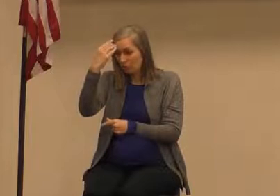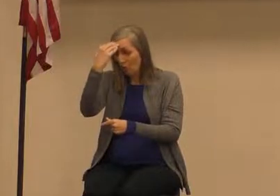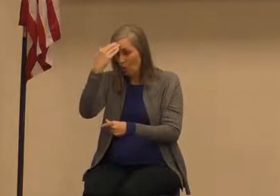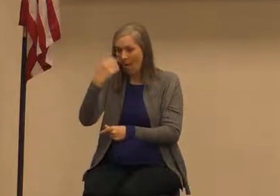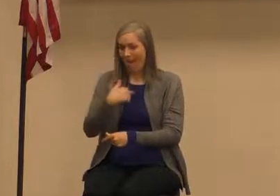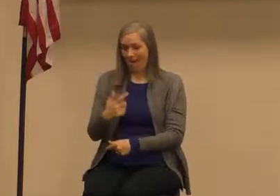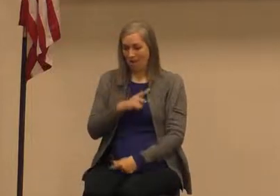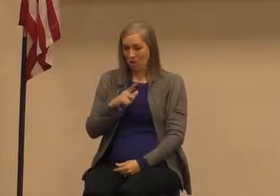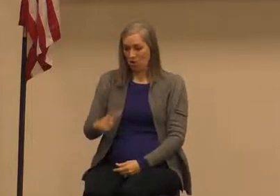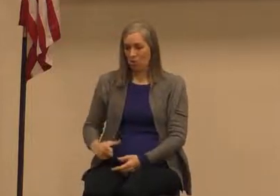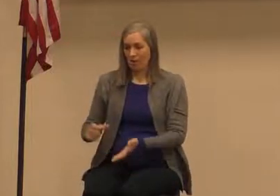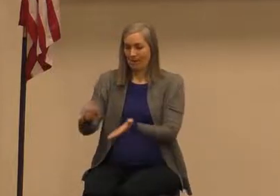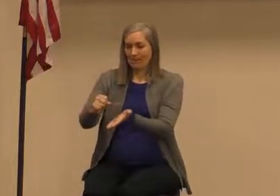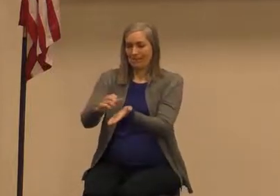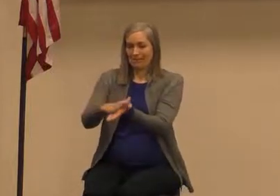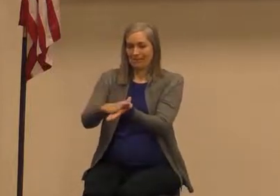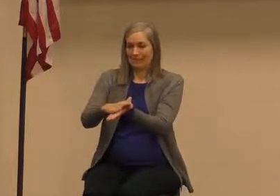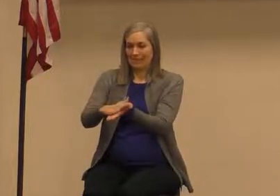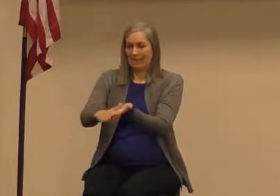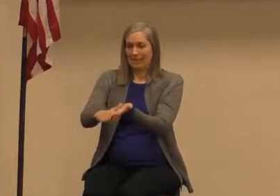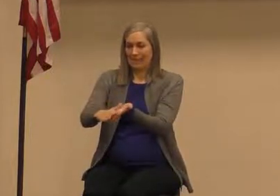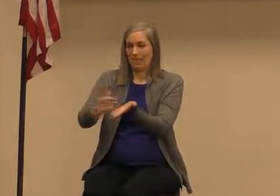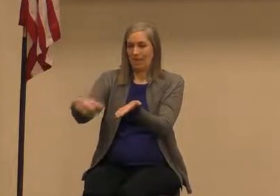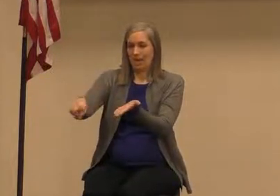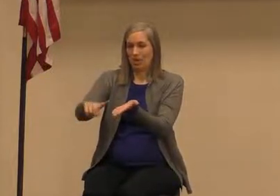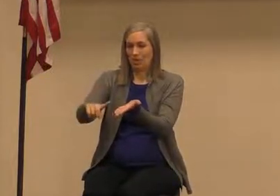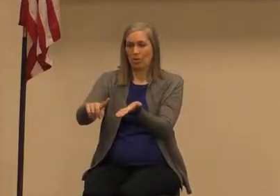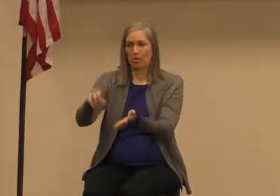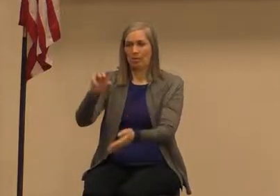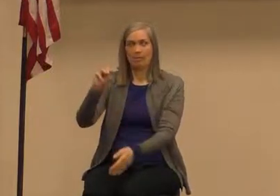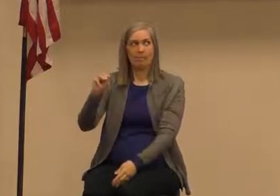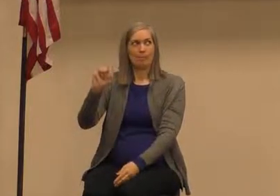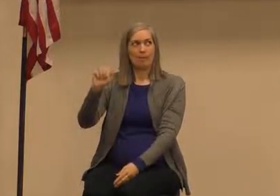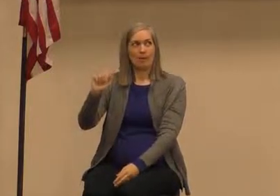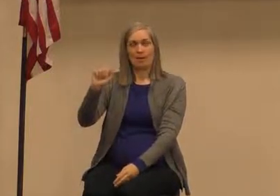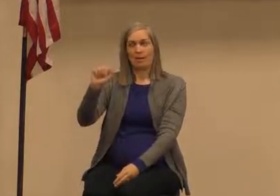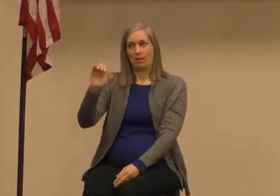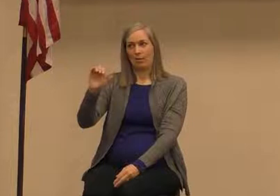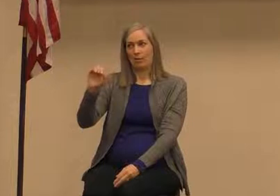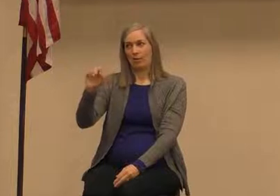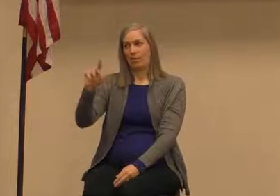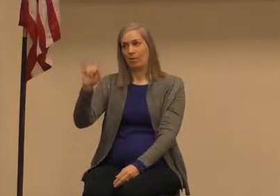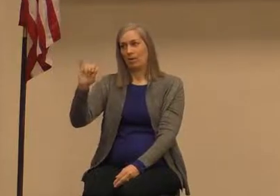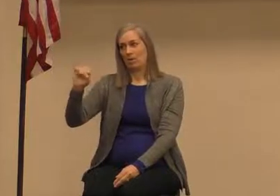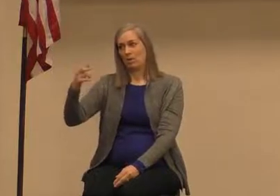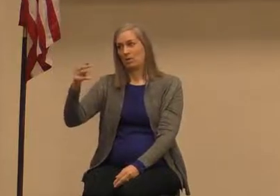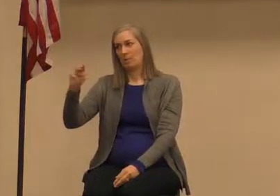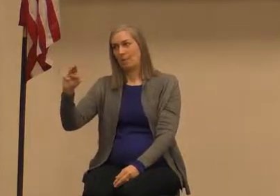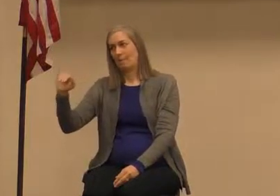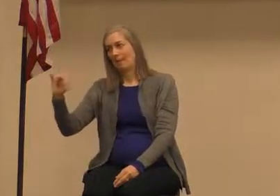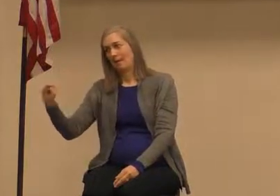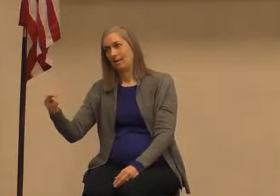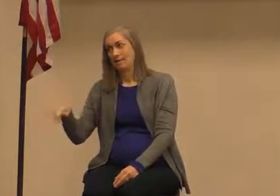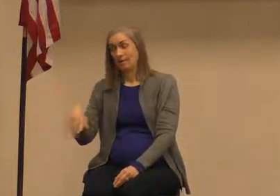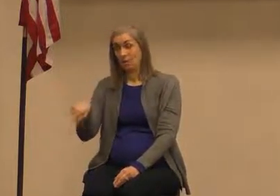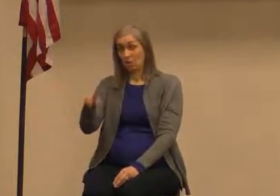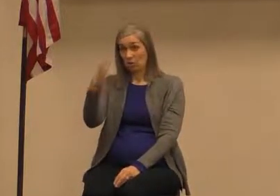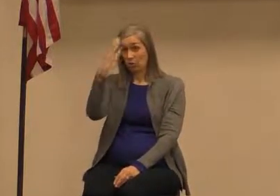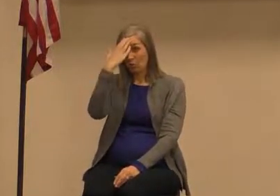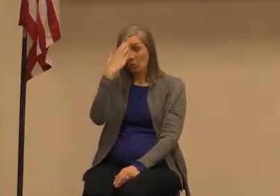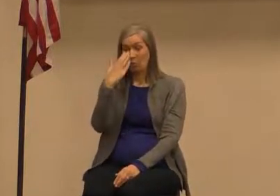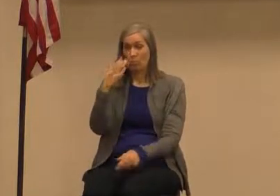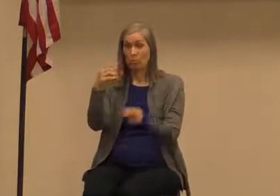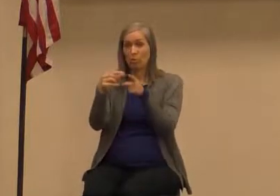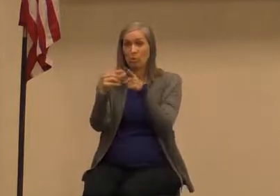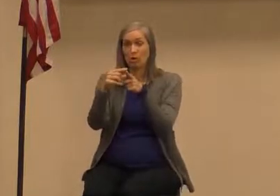sanctify you Yahweh mekodeshkem I am the Lord that sanctifies you Yahweh shalom anybody know what shalom means